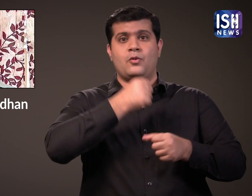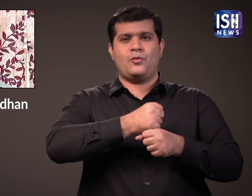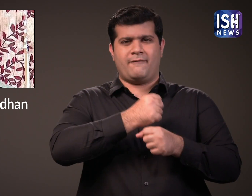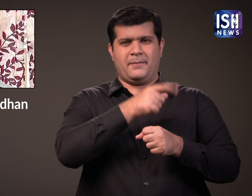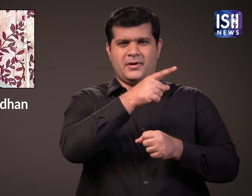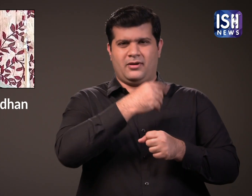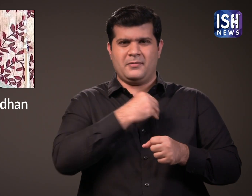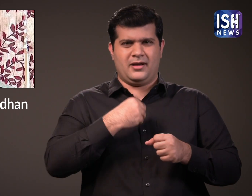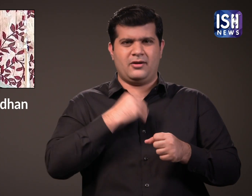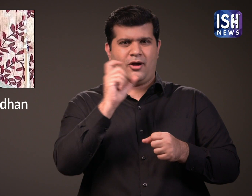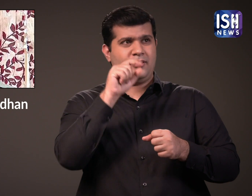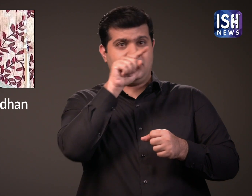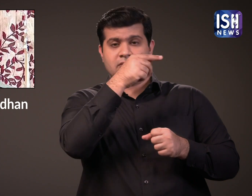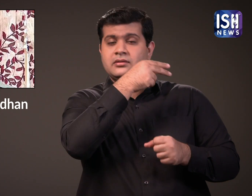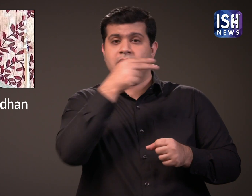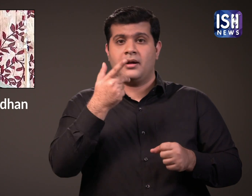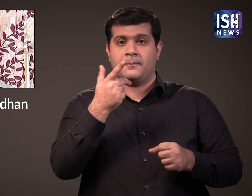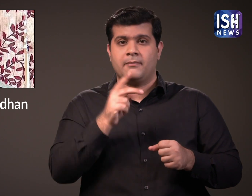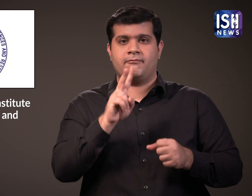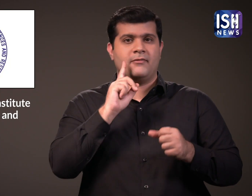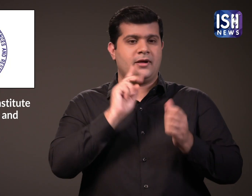or a government college to study MBBS.